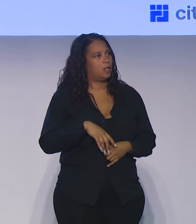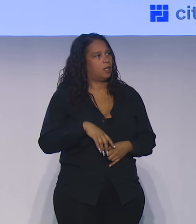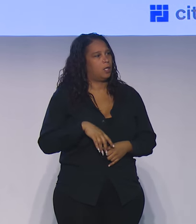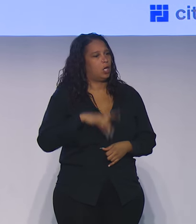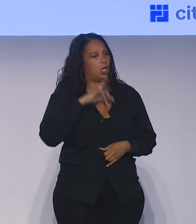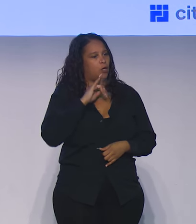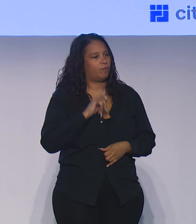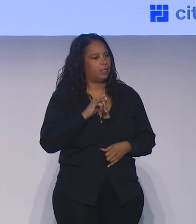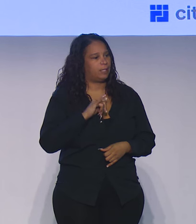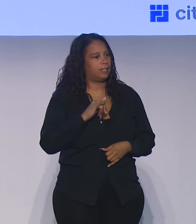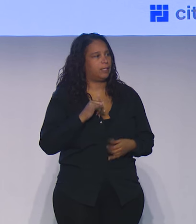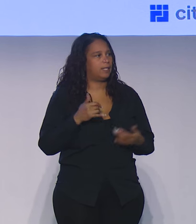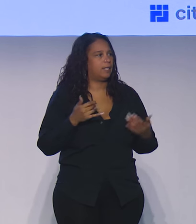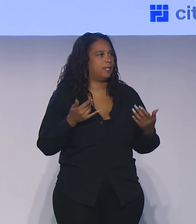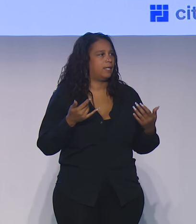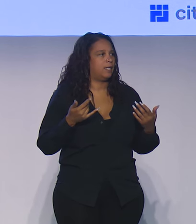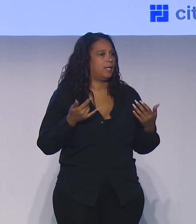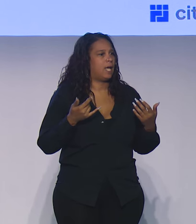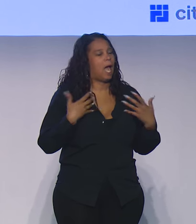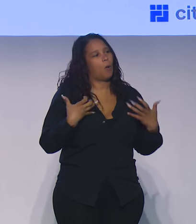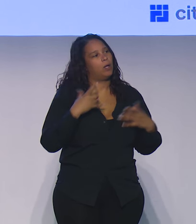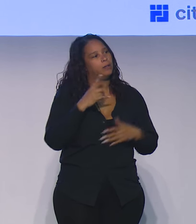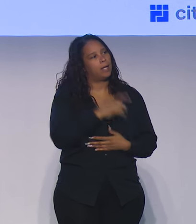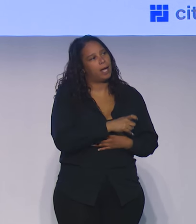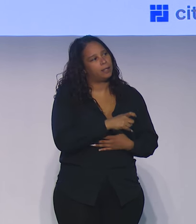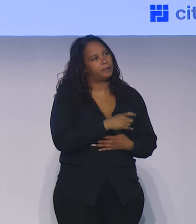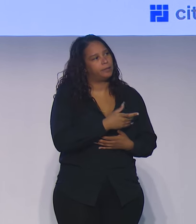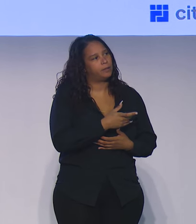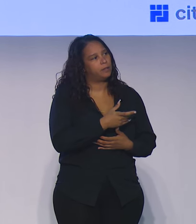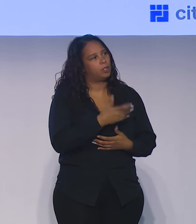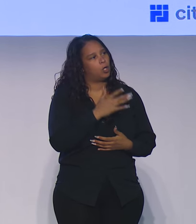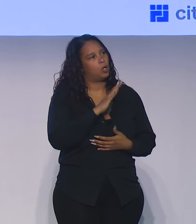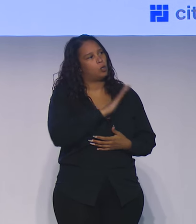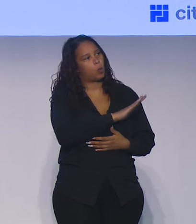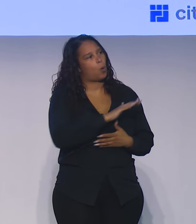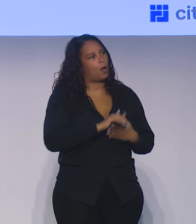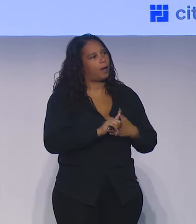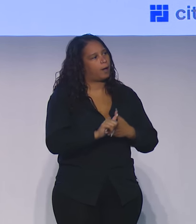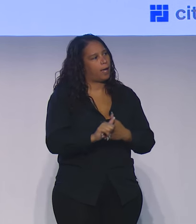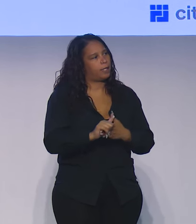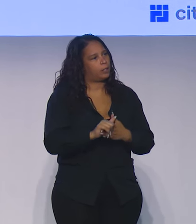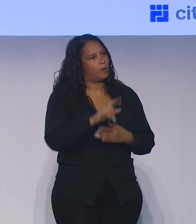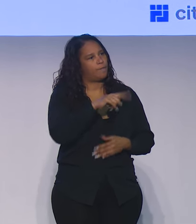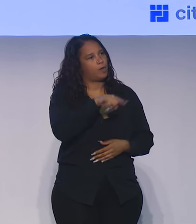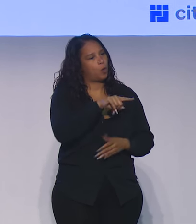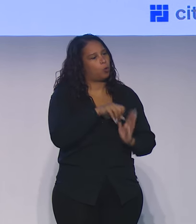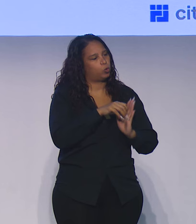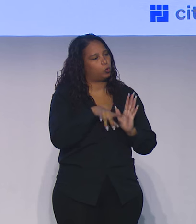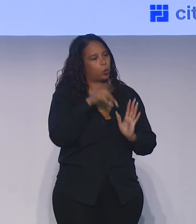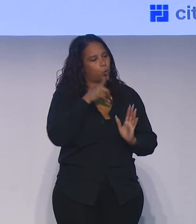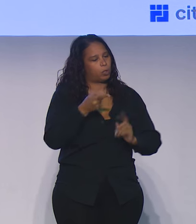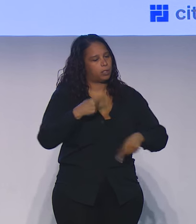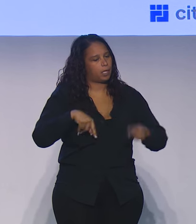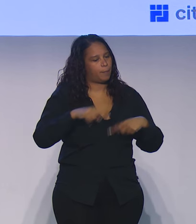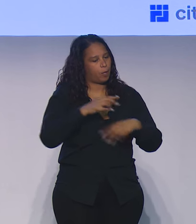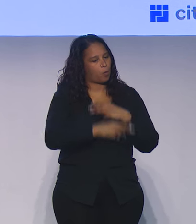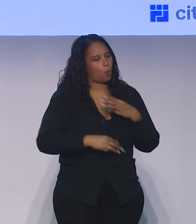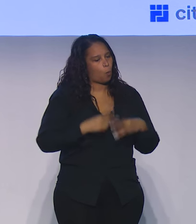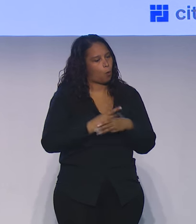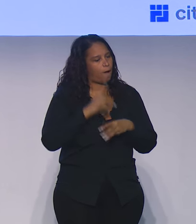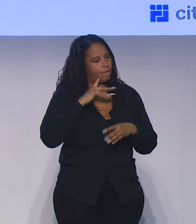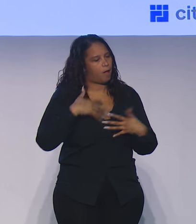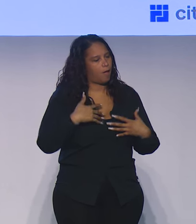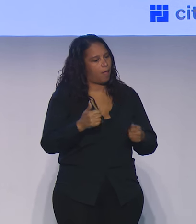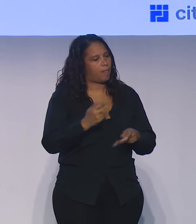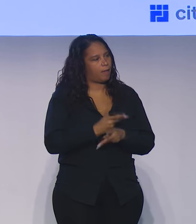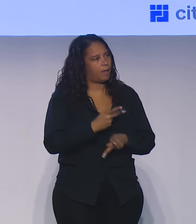for us here at Downstate, so I want to ask just your guidance to those students coming into the world of healthcare administration. Dr. Cohen